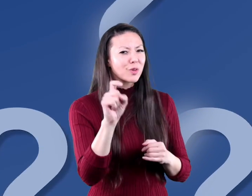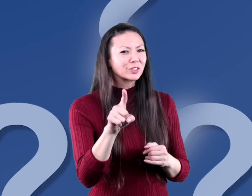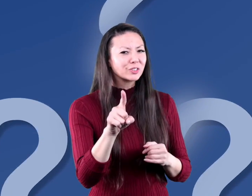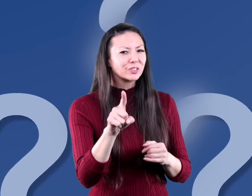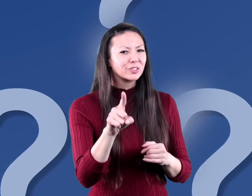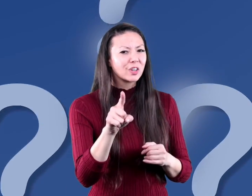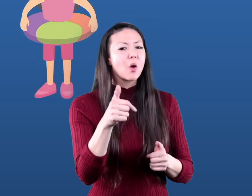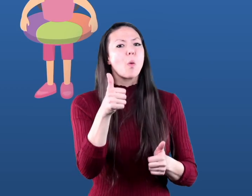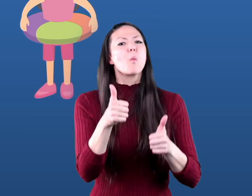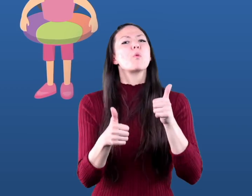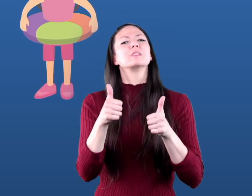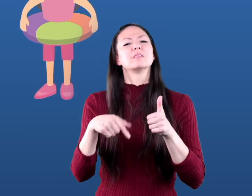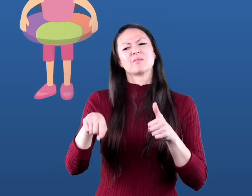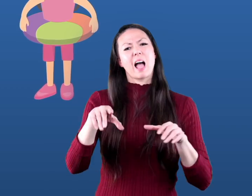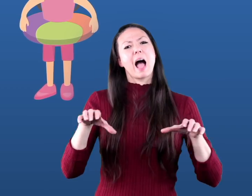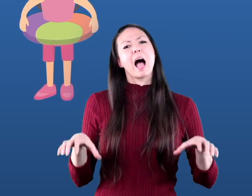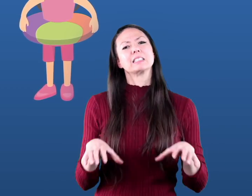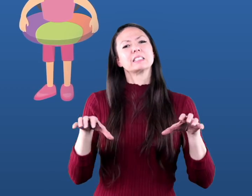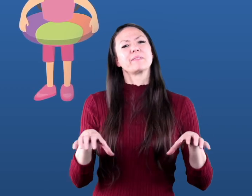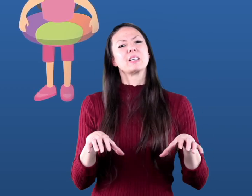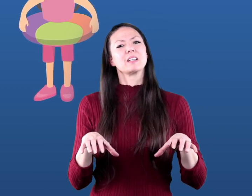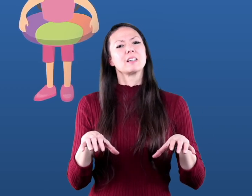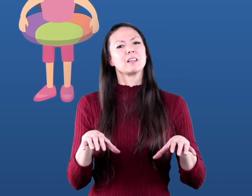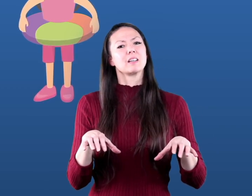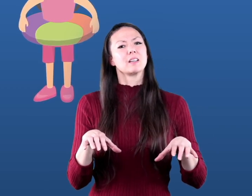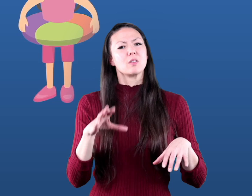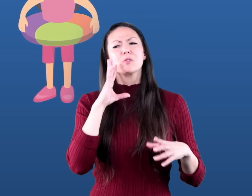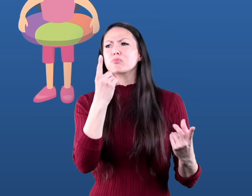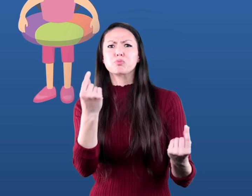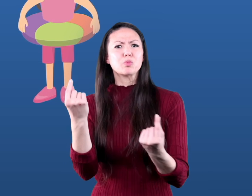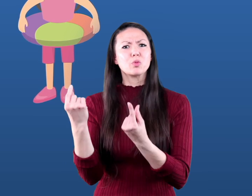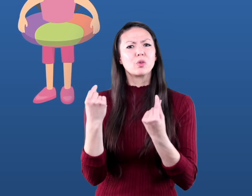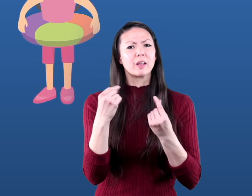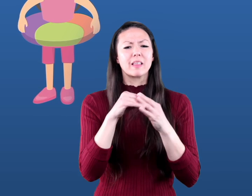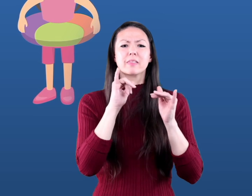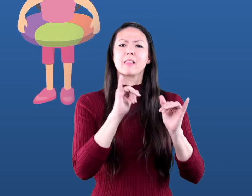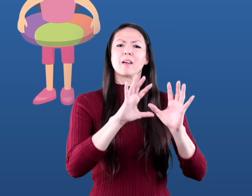which of these activities could you do in a temperate climate